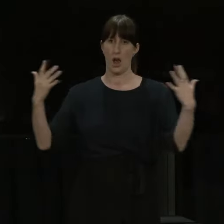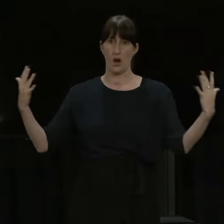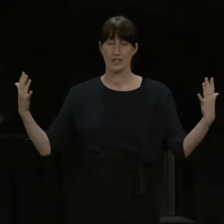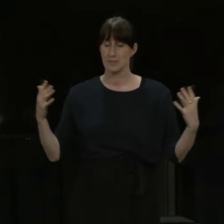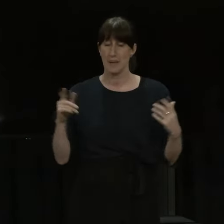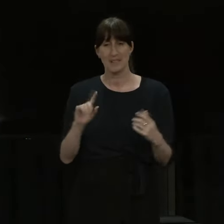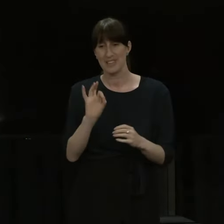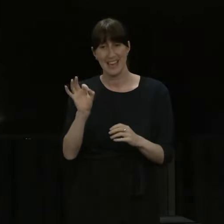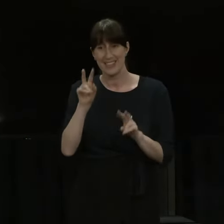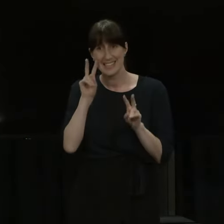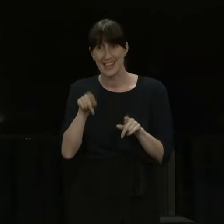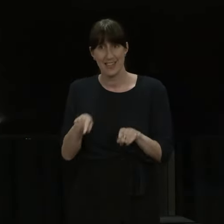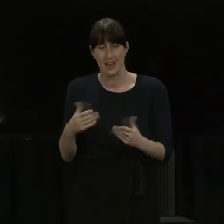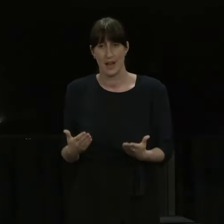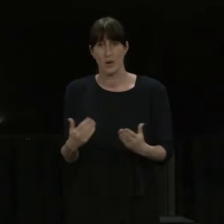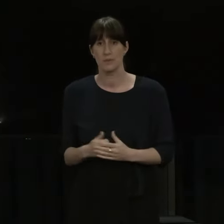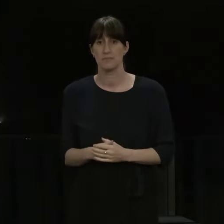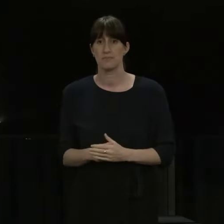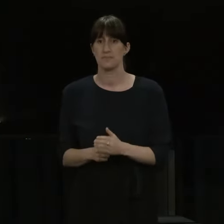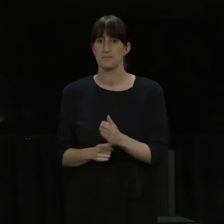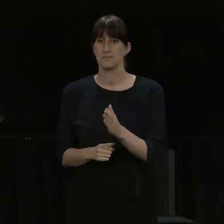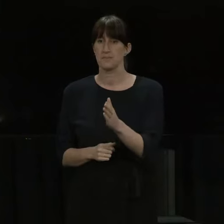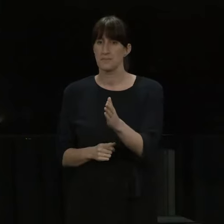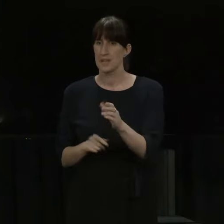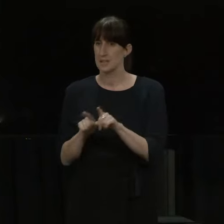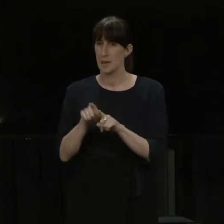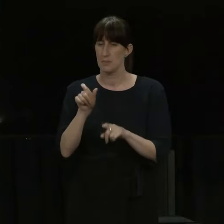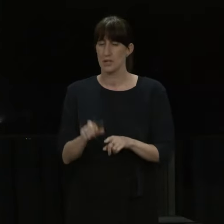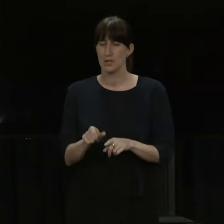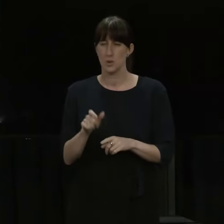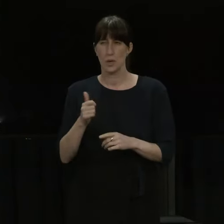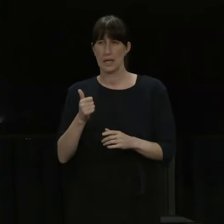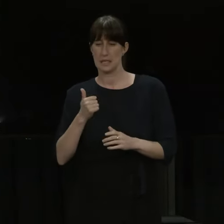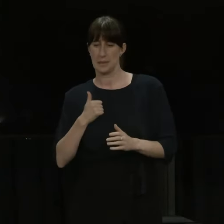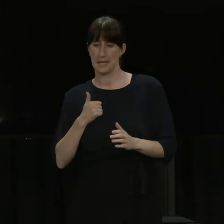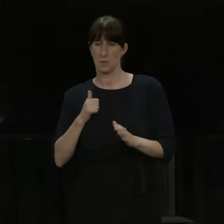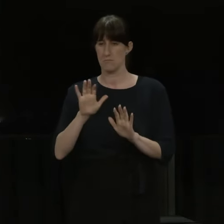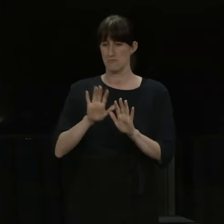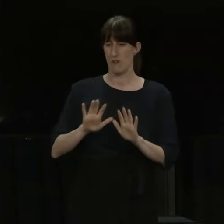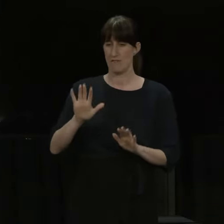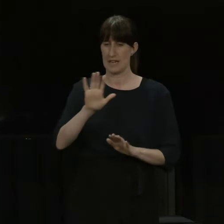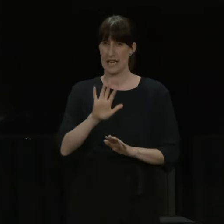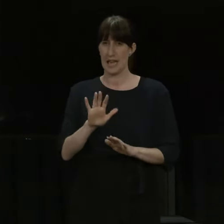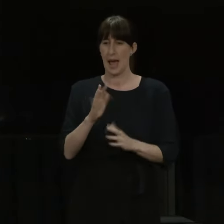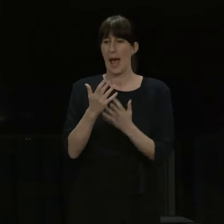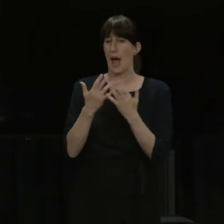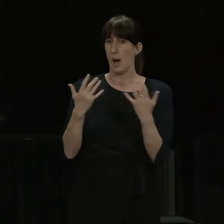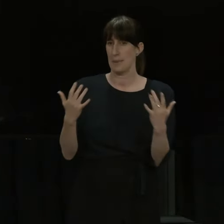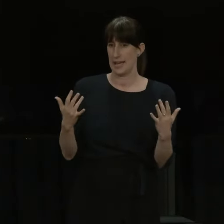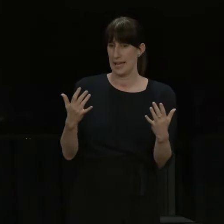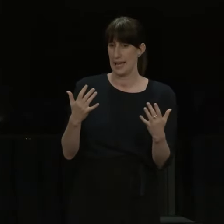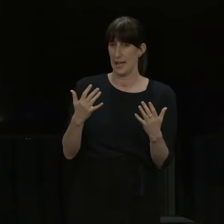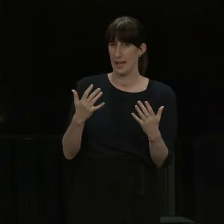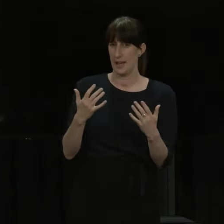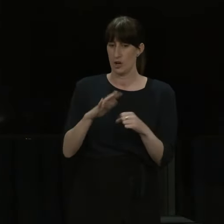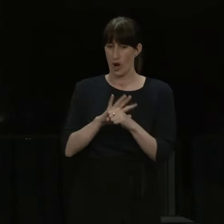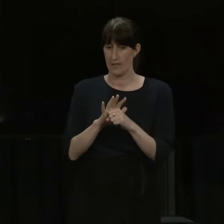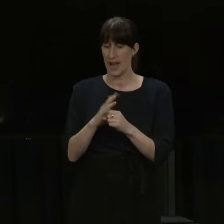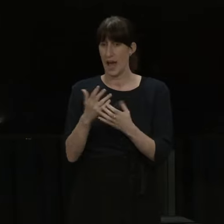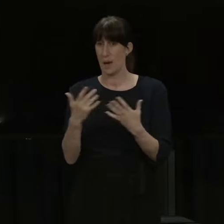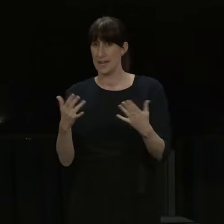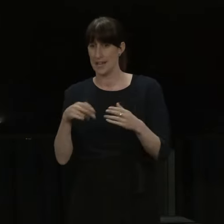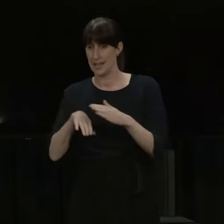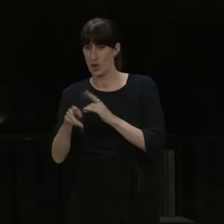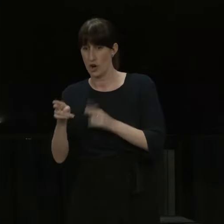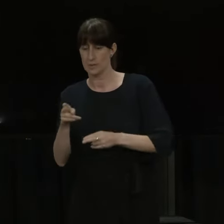How many cases are we expecting? you have any idea what the daily case numbers and hospitalisations might be? No, we don't.